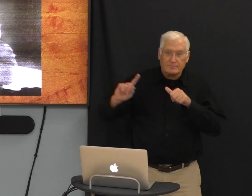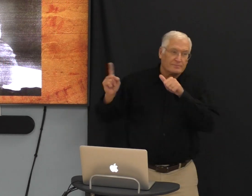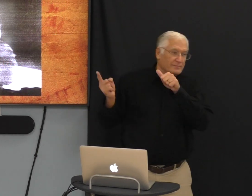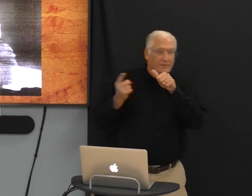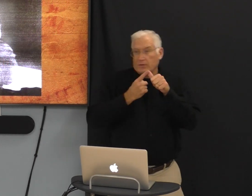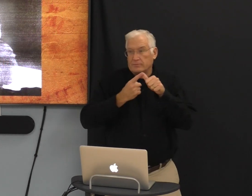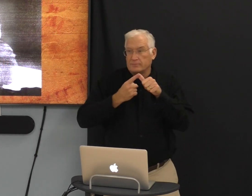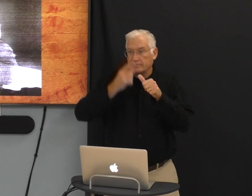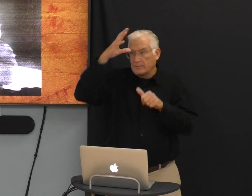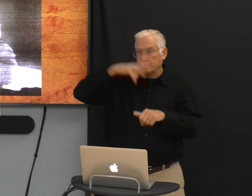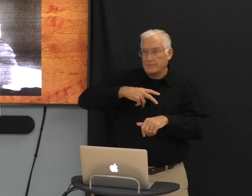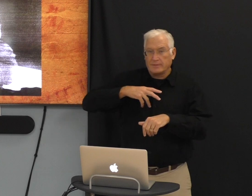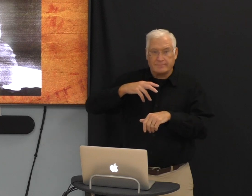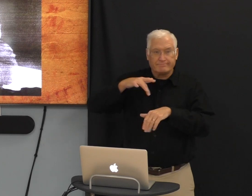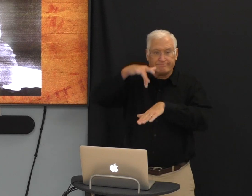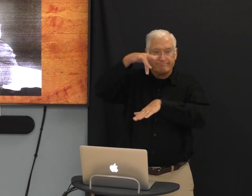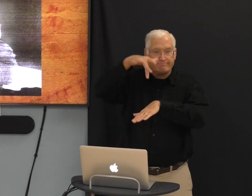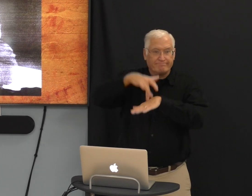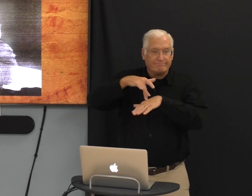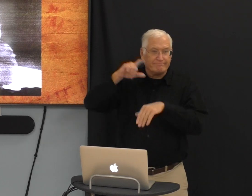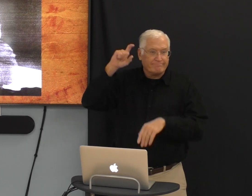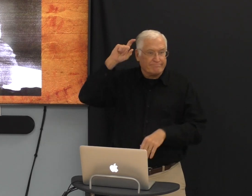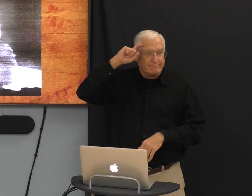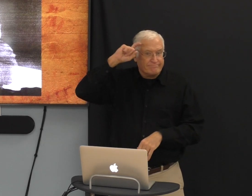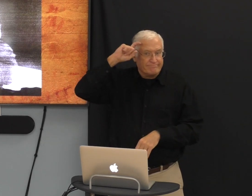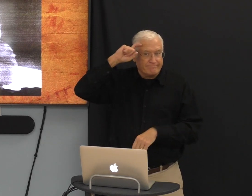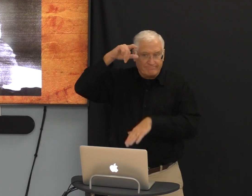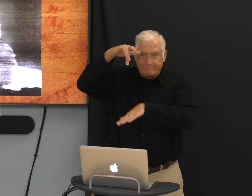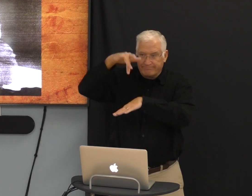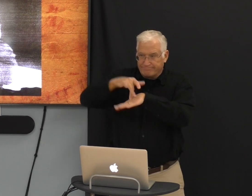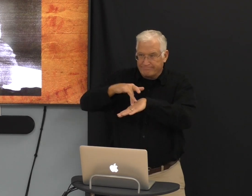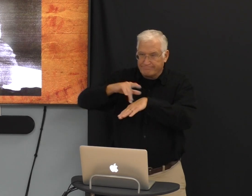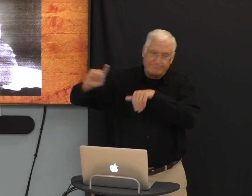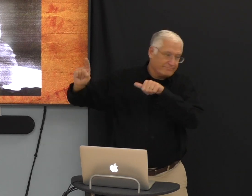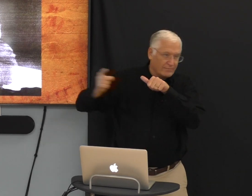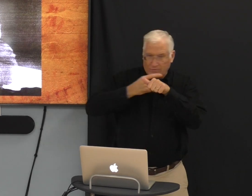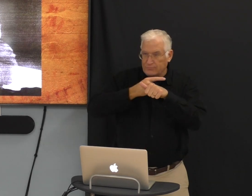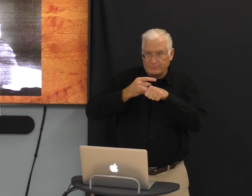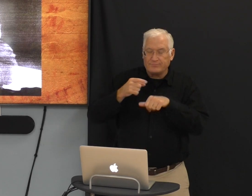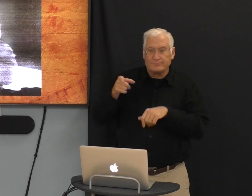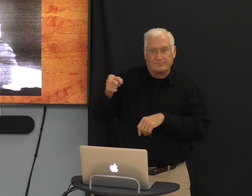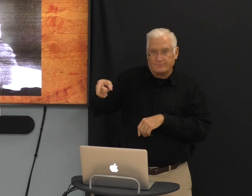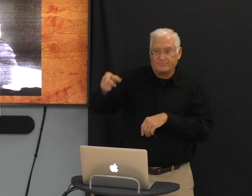It was the first man to touch the moon.